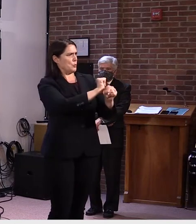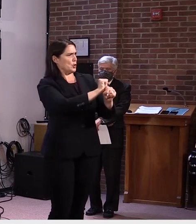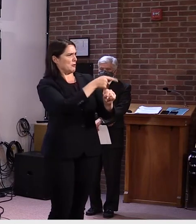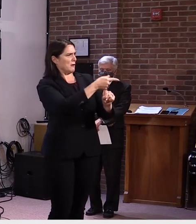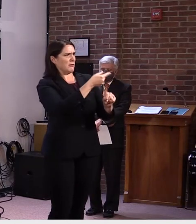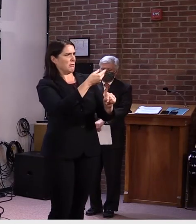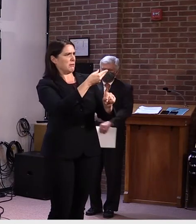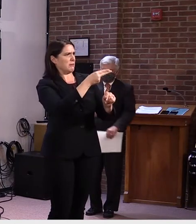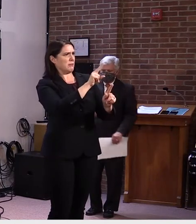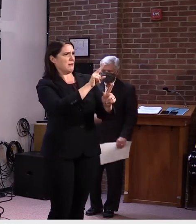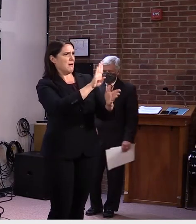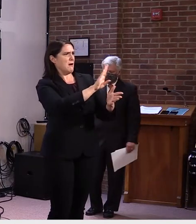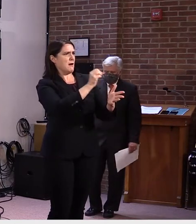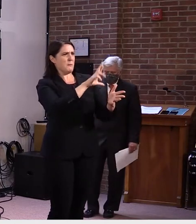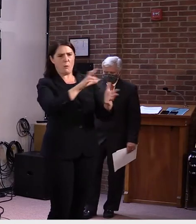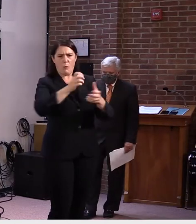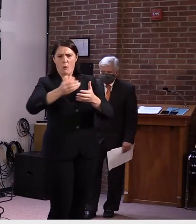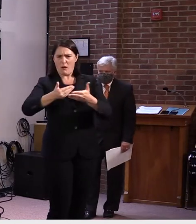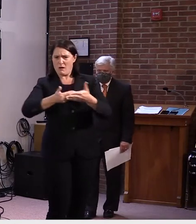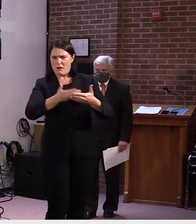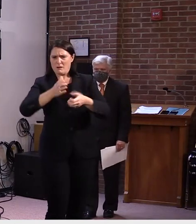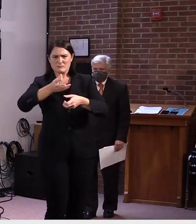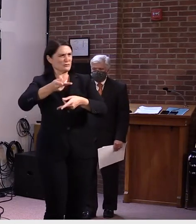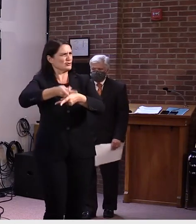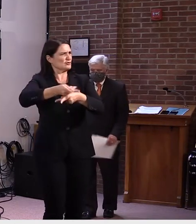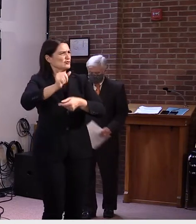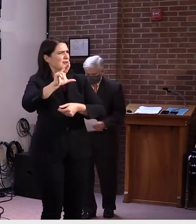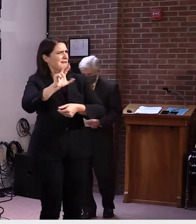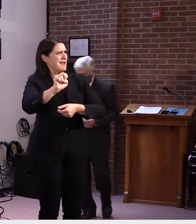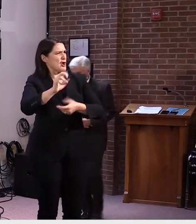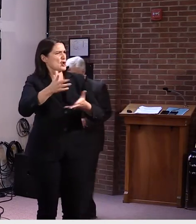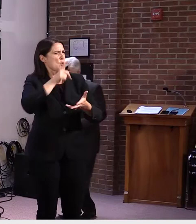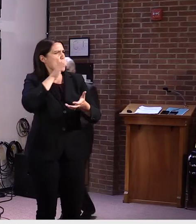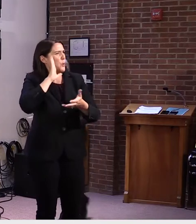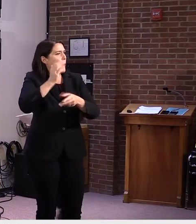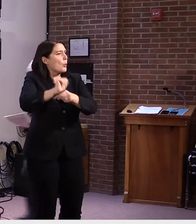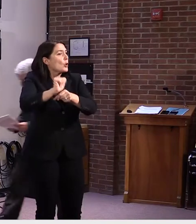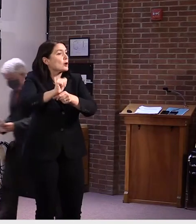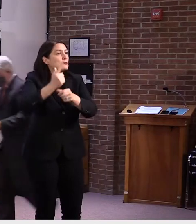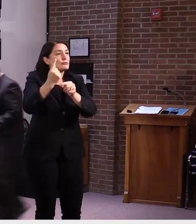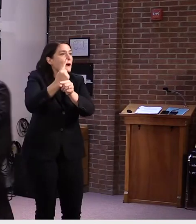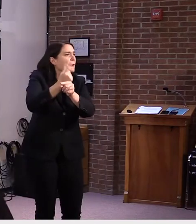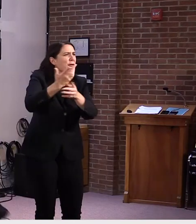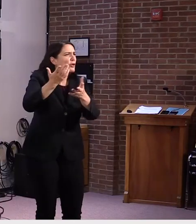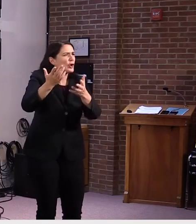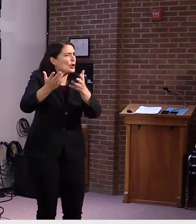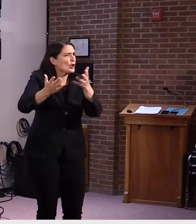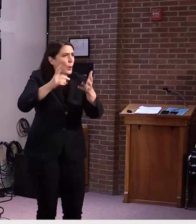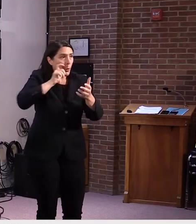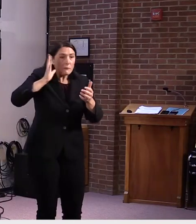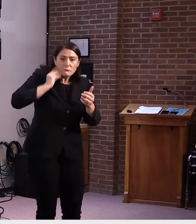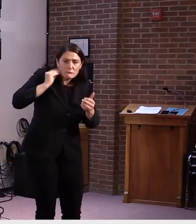will they be, like, regular child care workers? Or could there be more sanity on that?